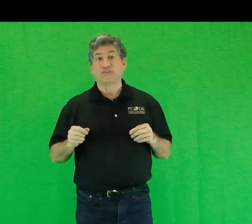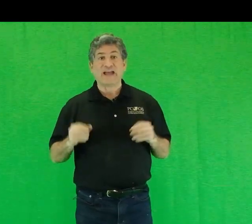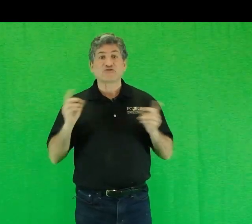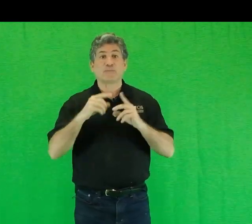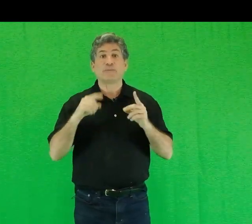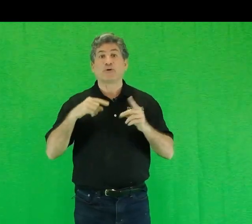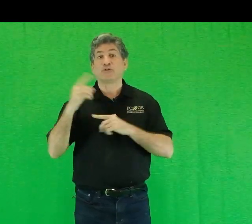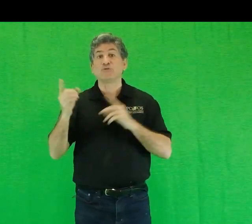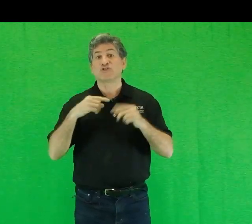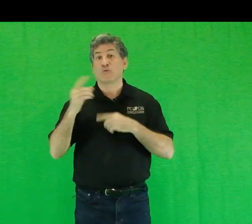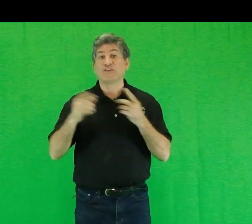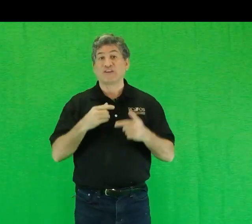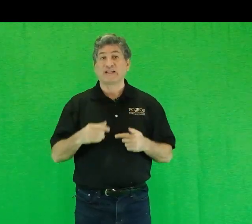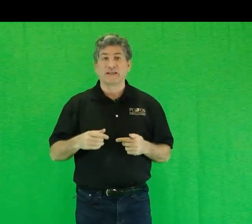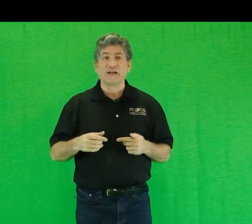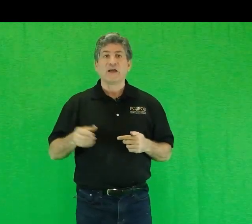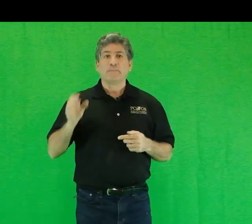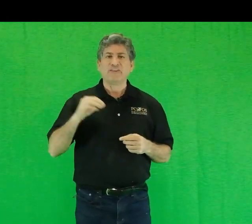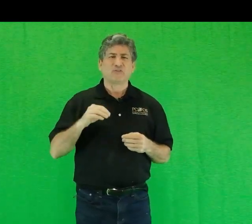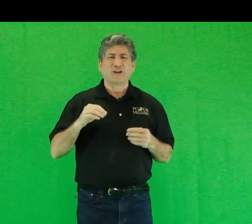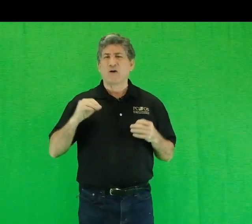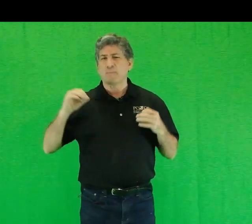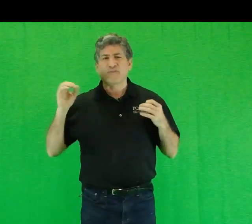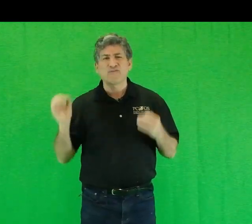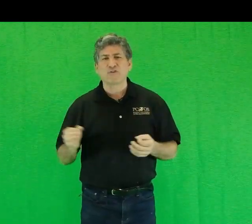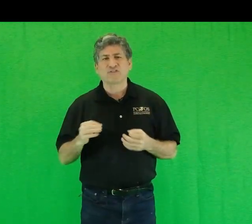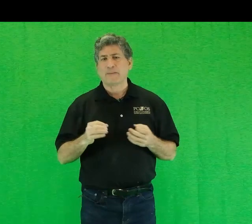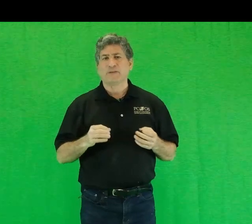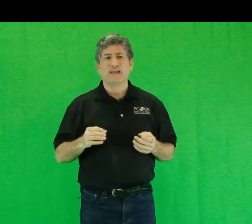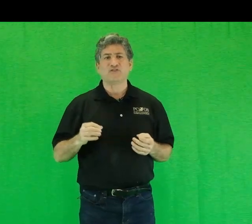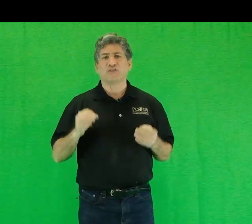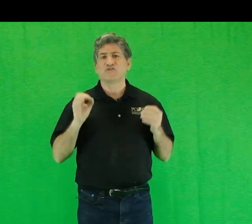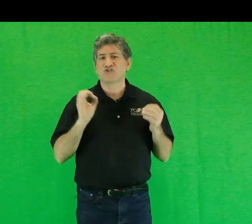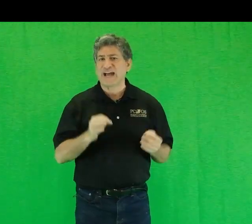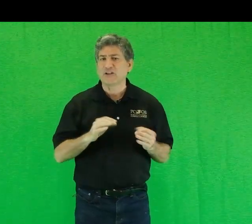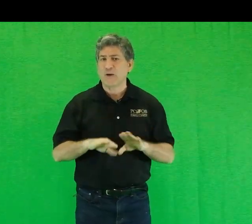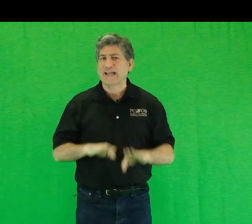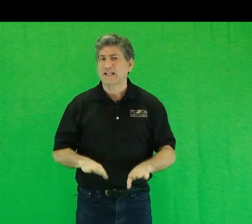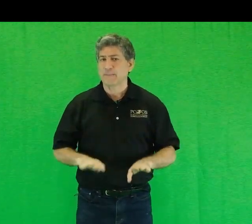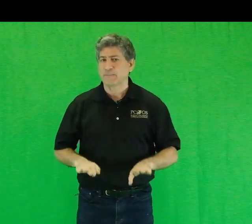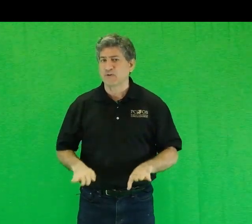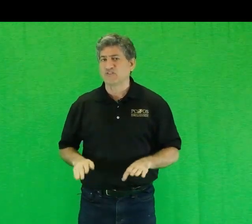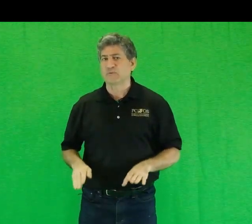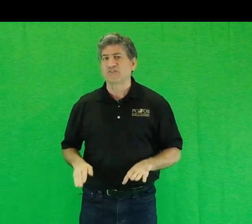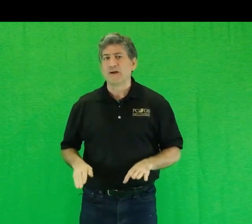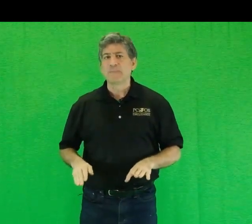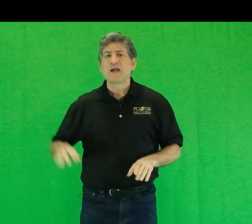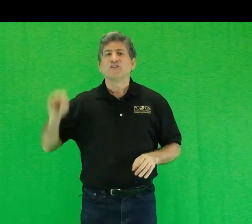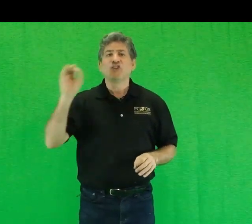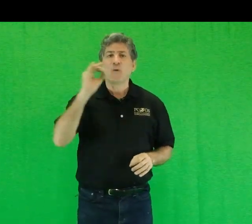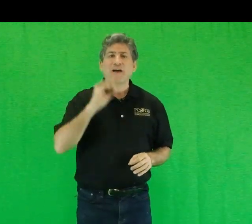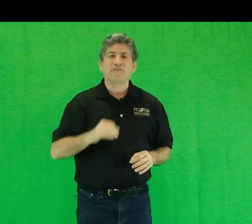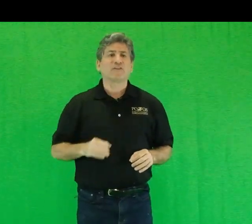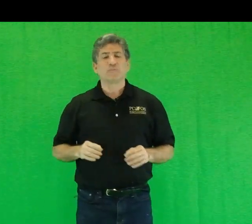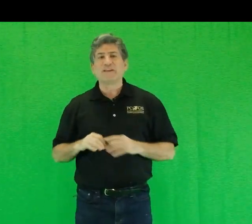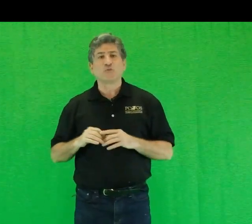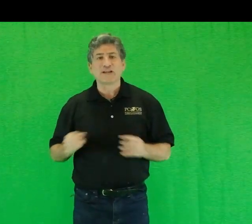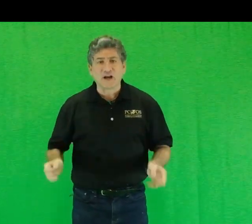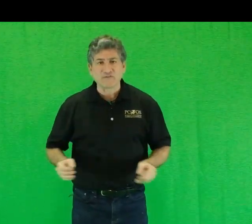entropy precludes their recycling based on our perverse application of shallow economic principles, no effort is made to recover